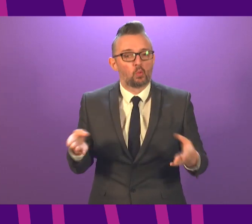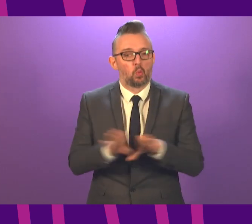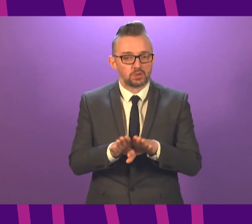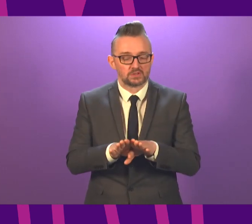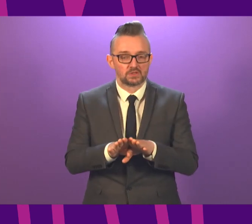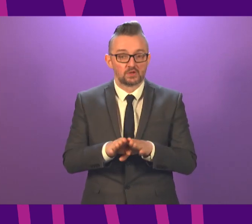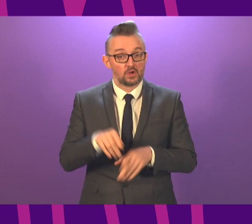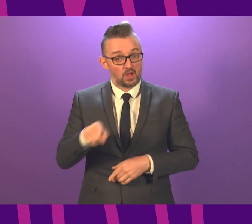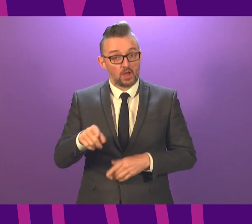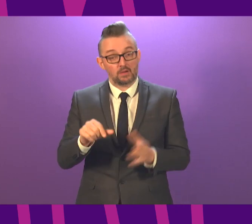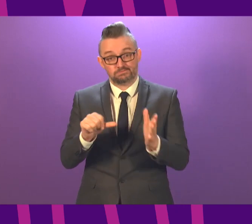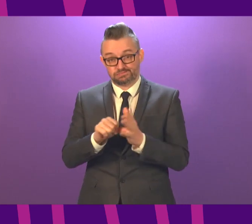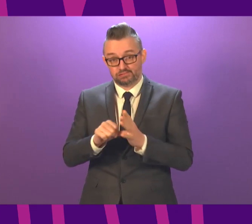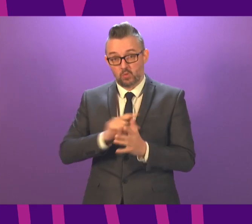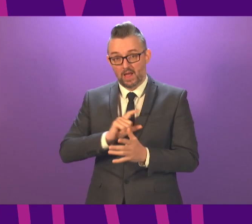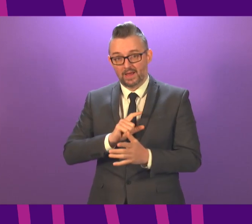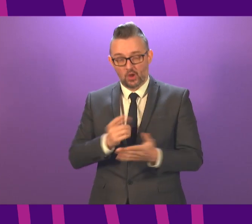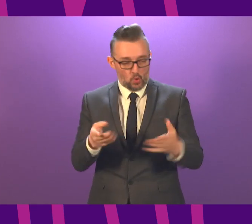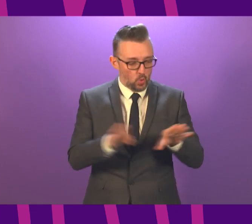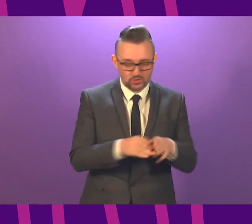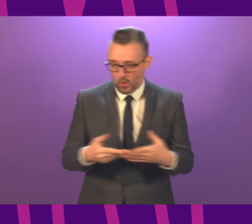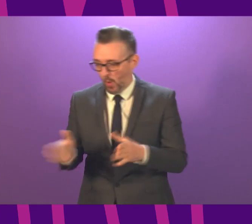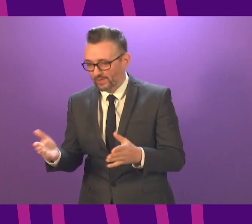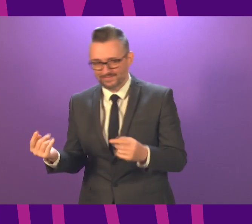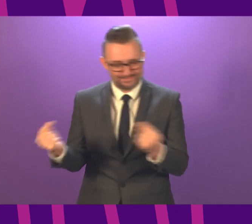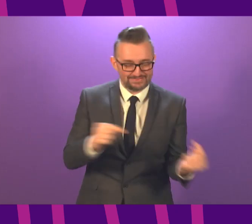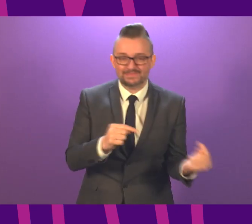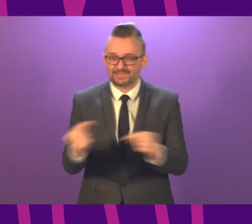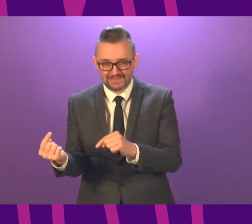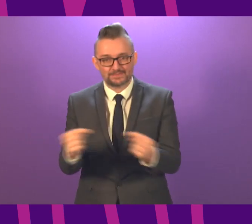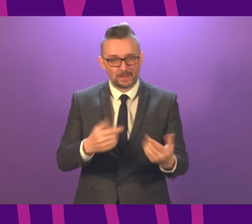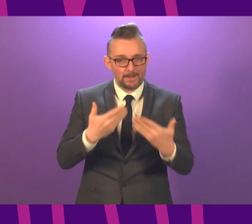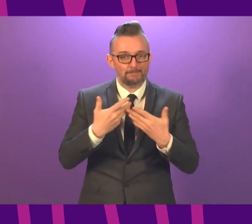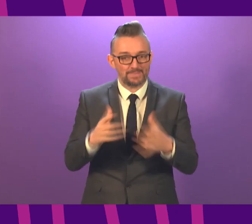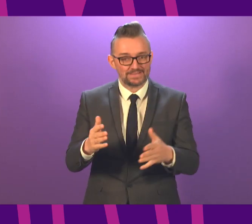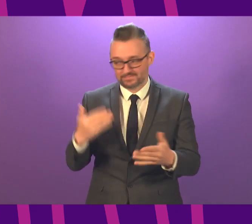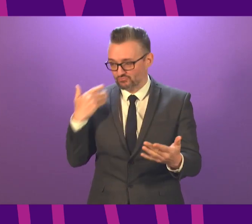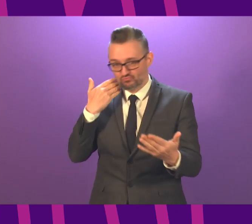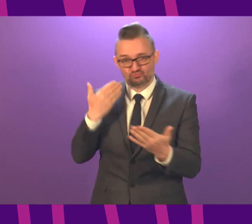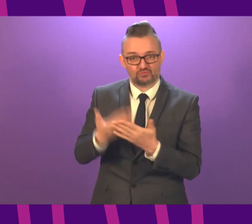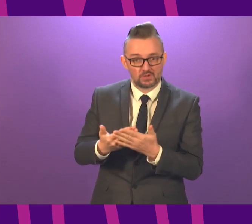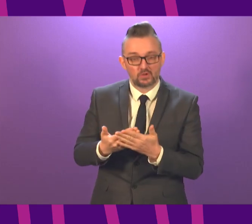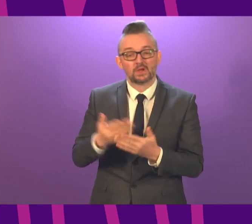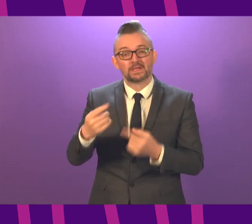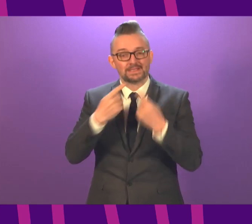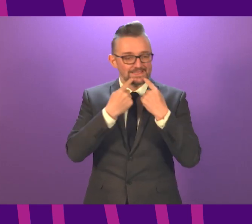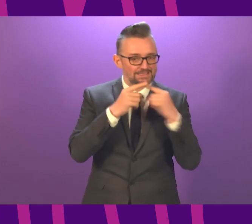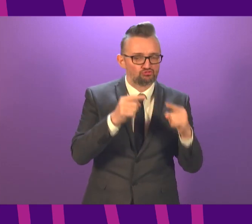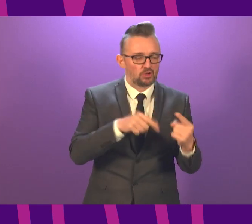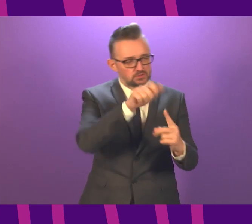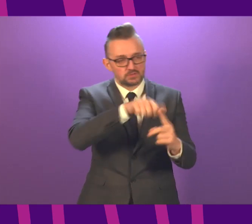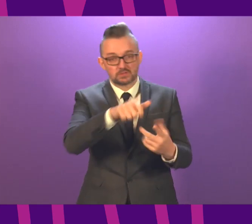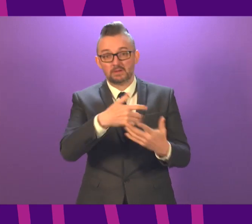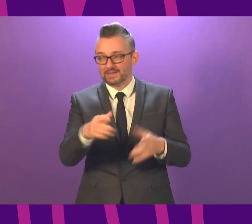pupils. The issue of schools closed or open has been contentious in the most recent weeks, and teachers and others have